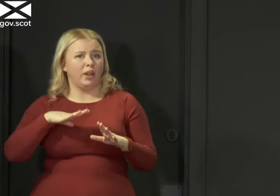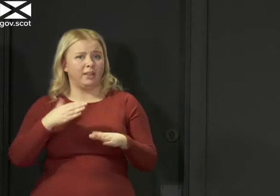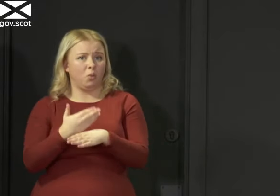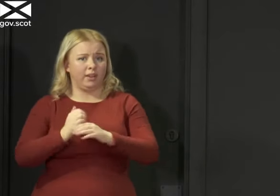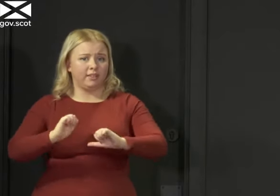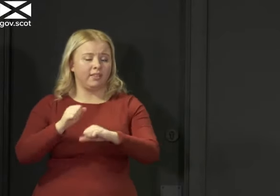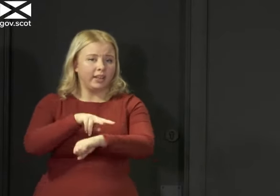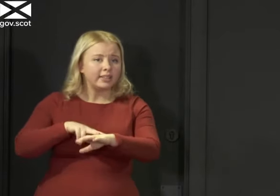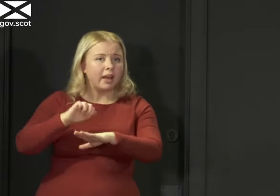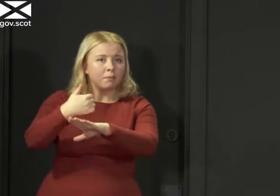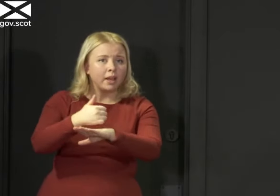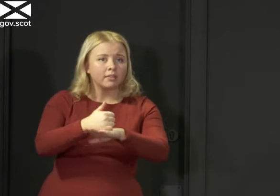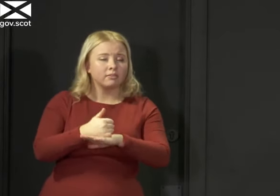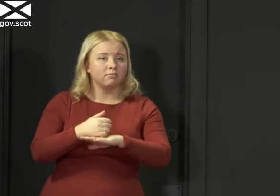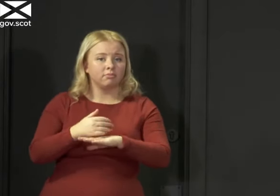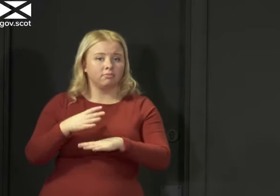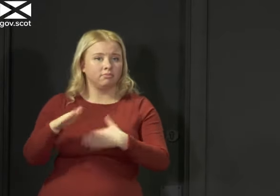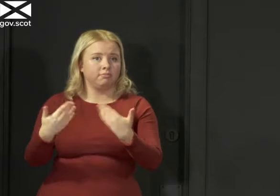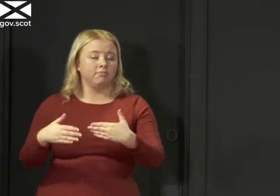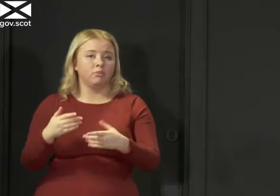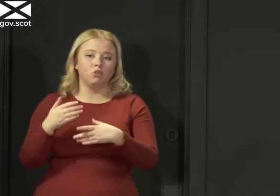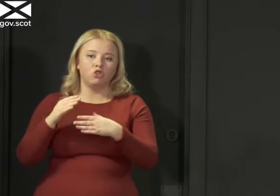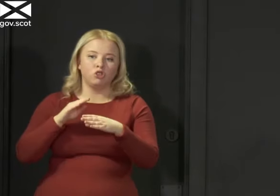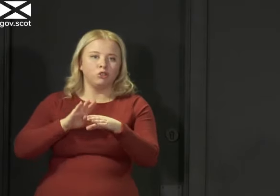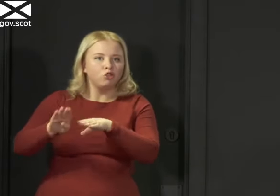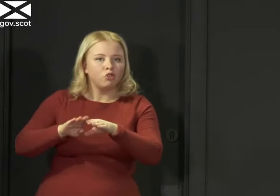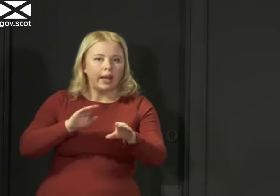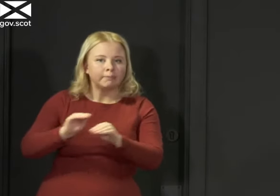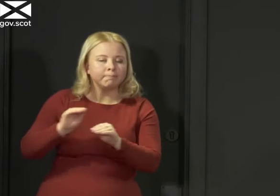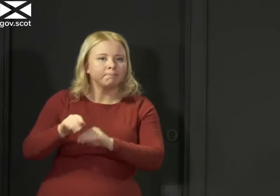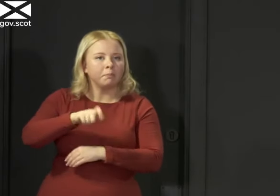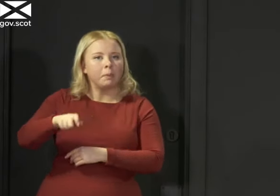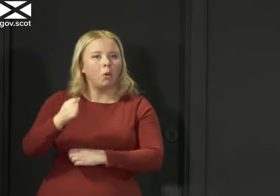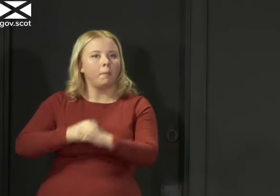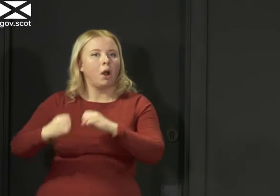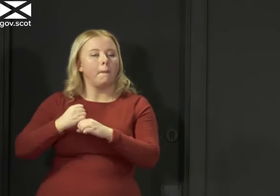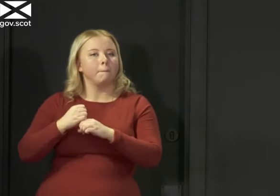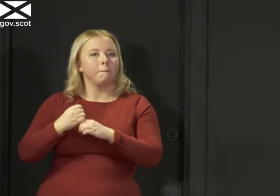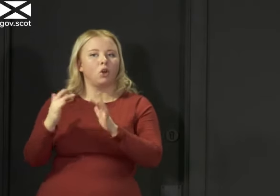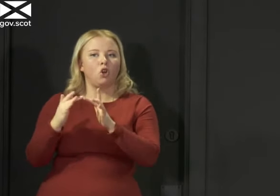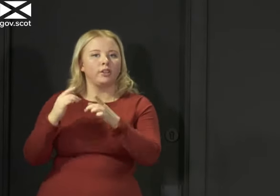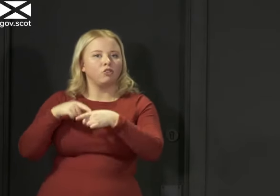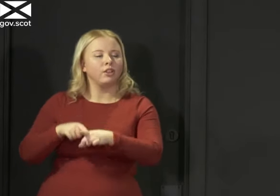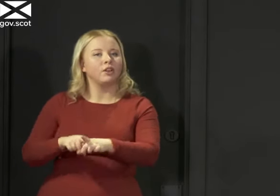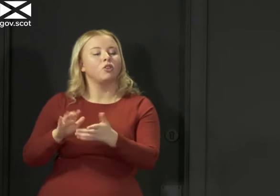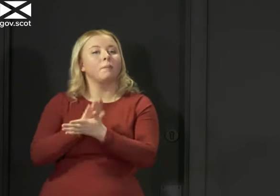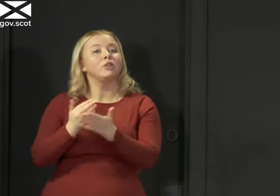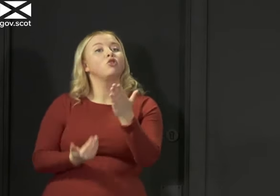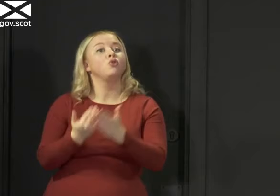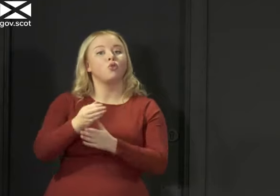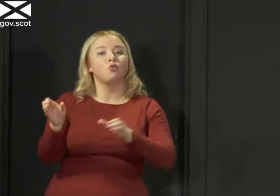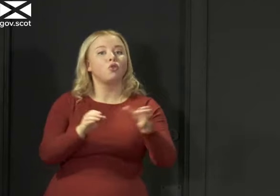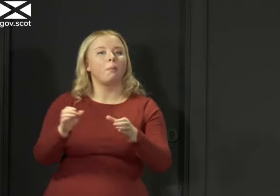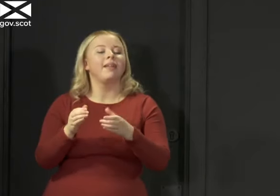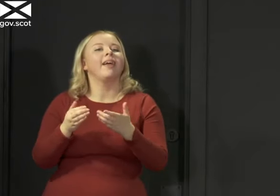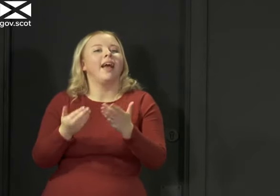retrain people to do contact tracing. So this is an ongoing process and the recruitment is over and above that. And I'm confident that we